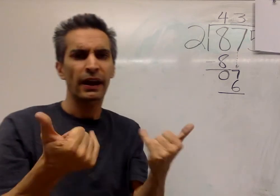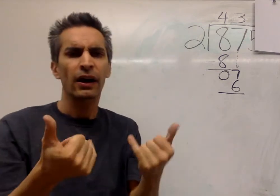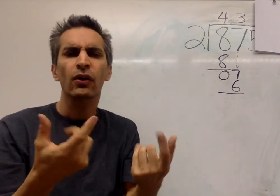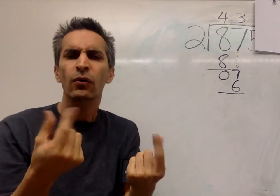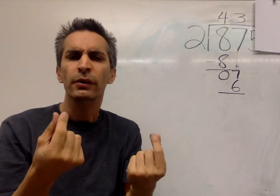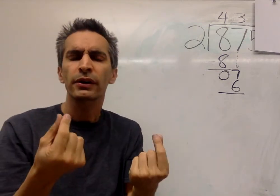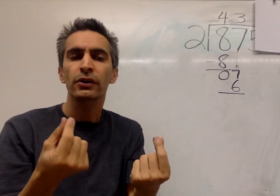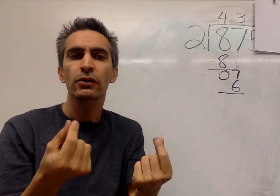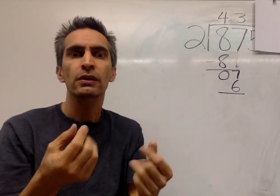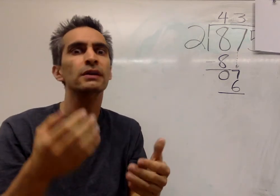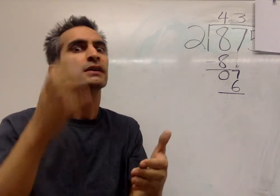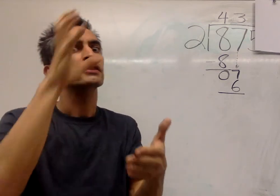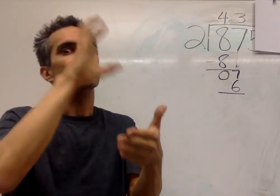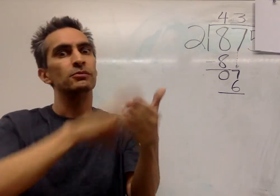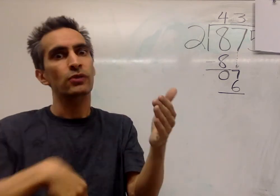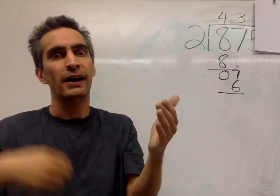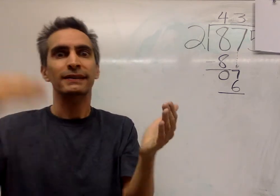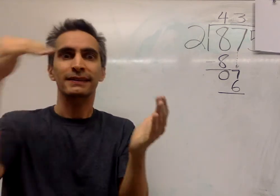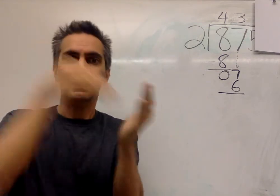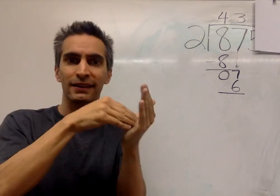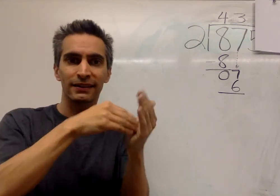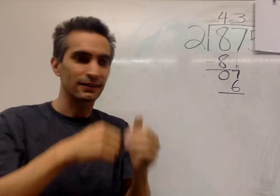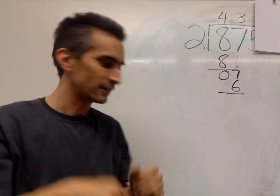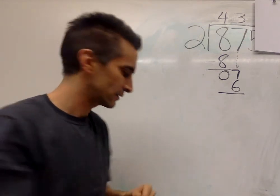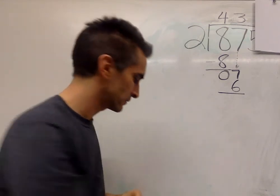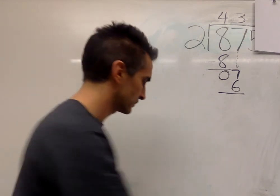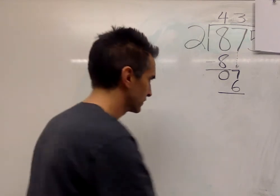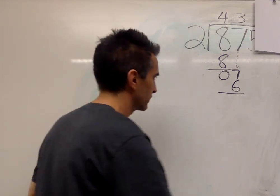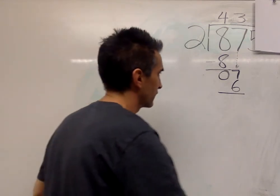Now, what are we going to do? We've got to subtract again.